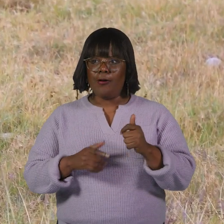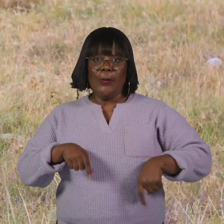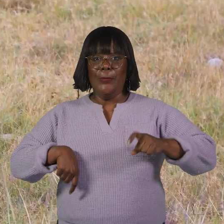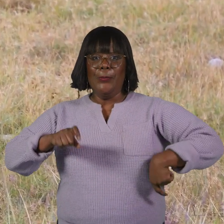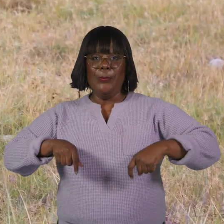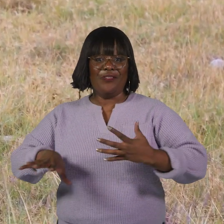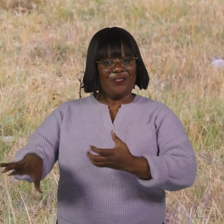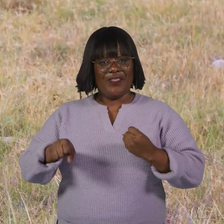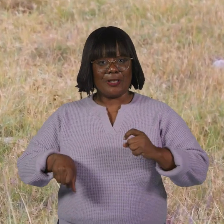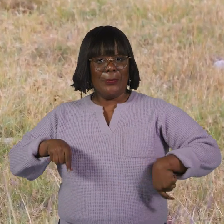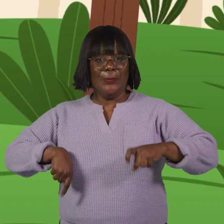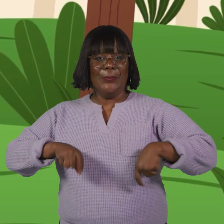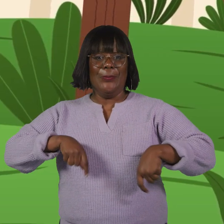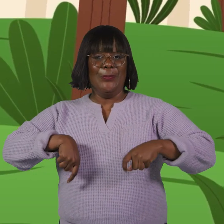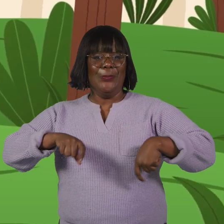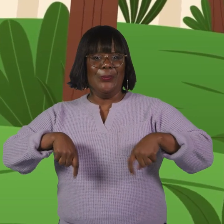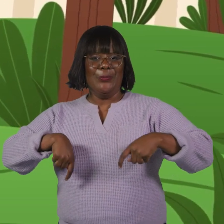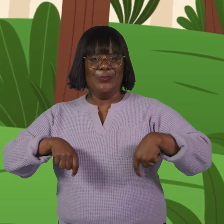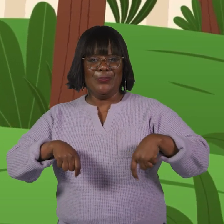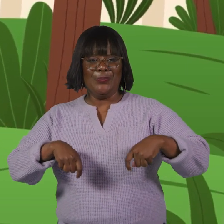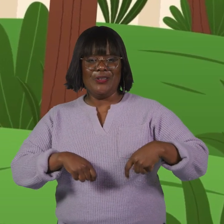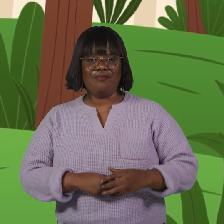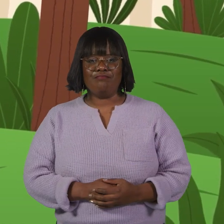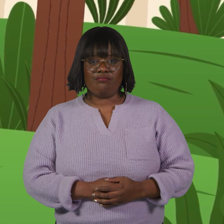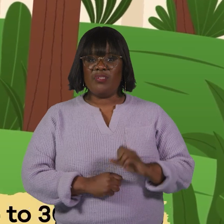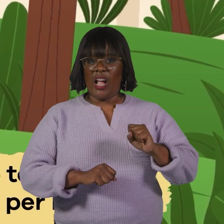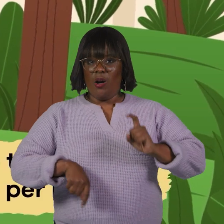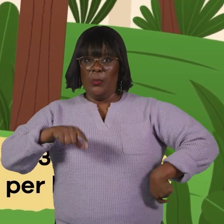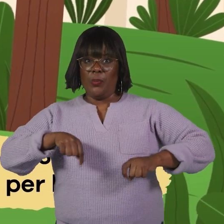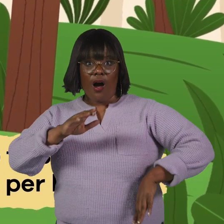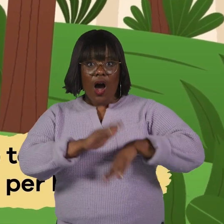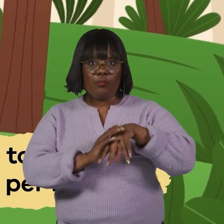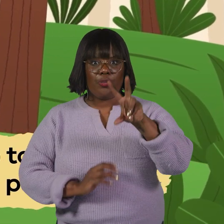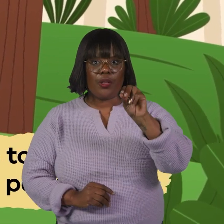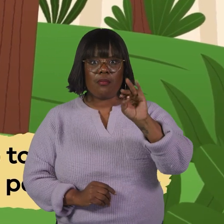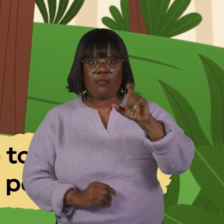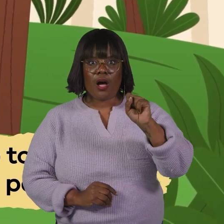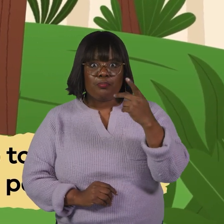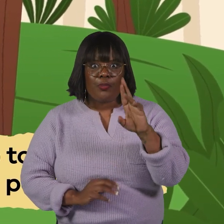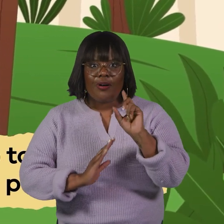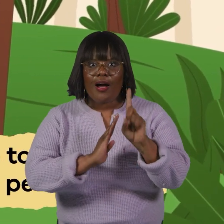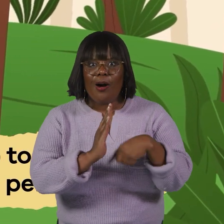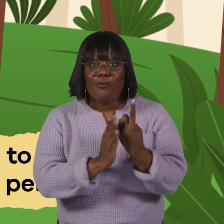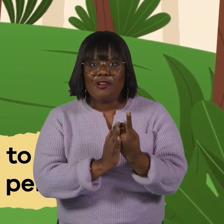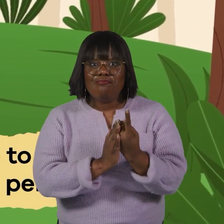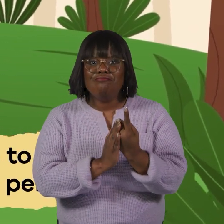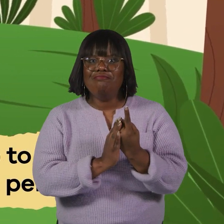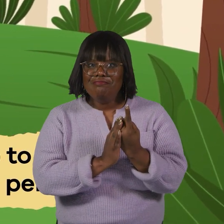They help emus run super fast. They can even reach speeds up to 30 miles per hour.